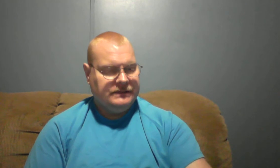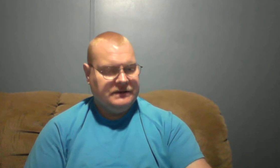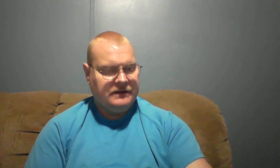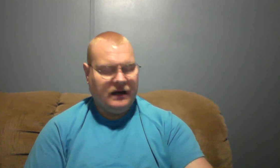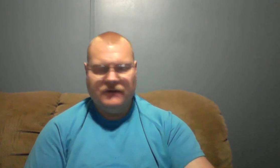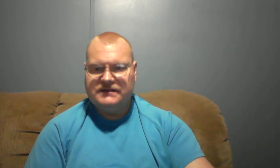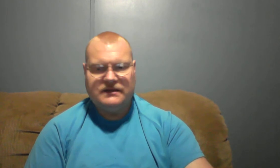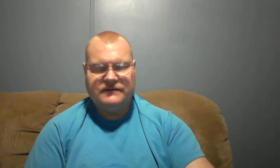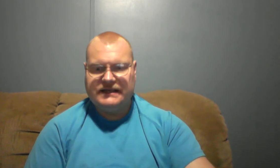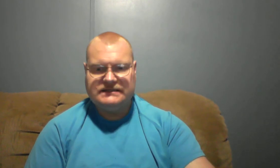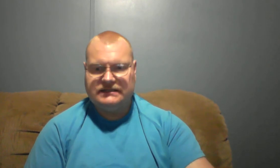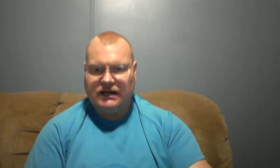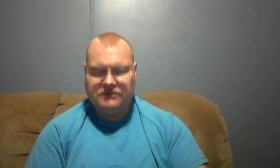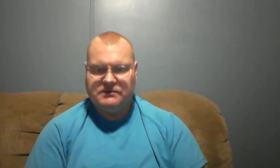all these other things that it talks about